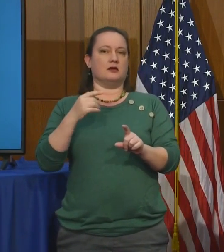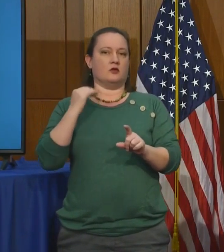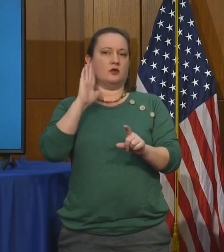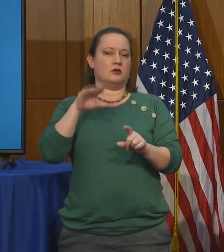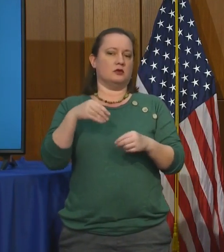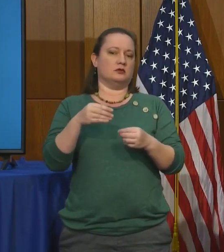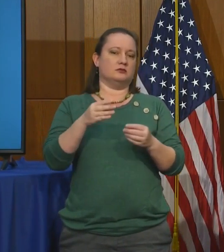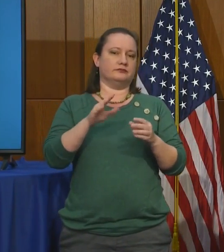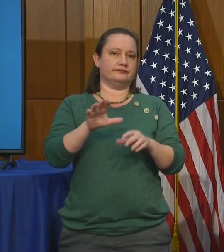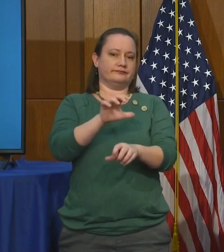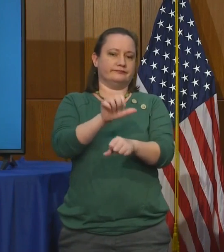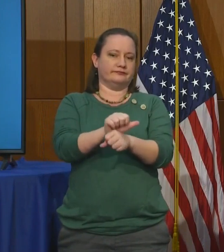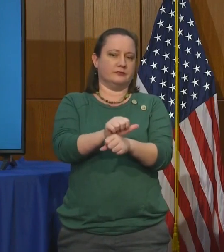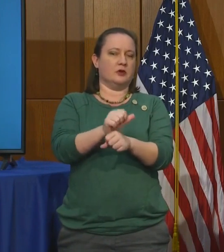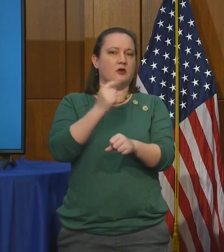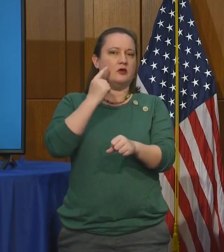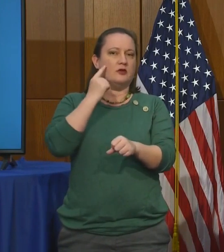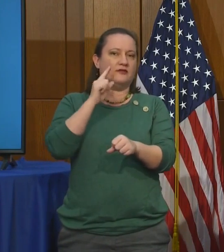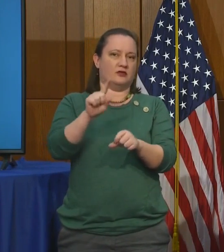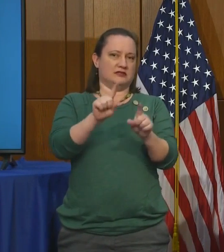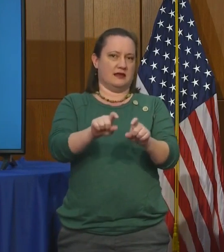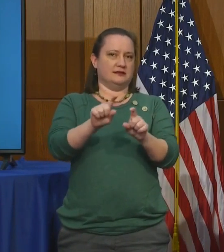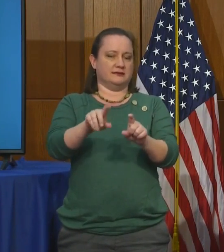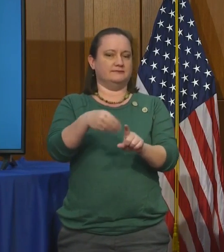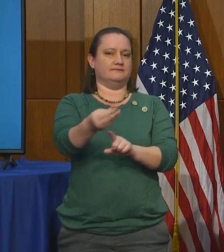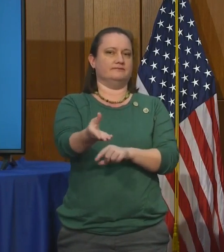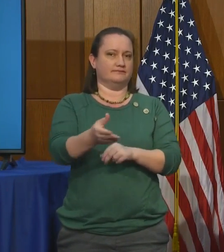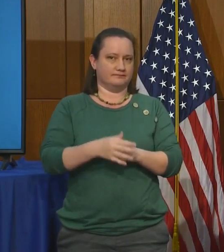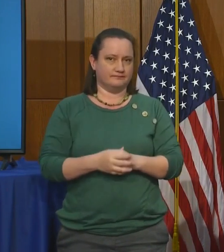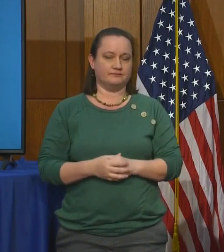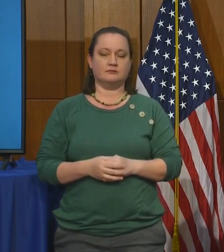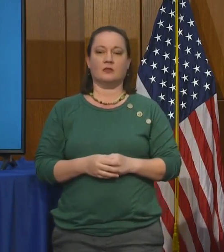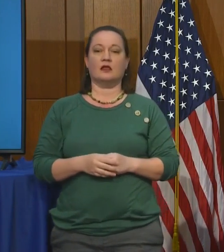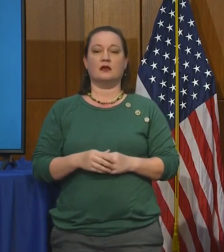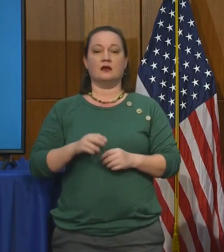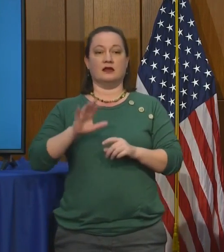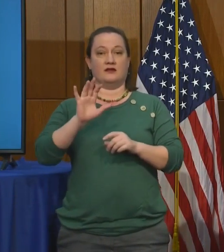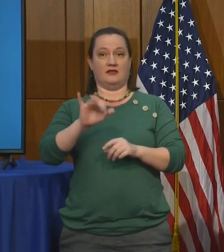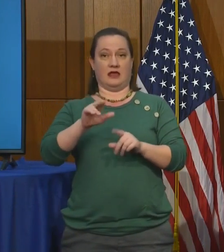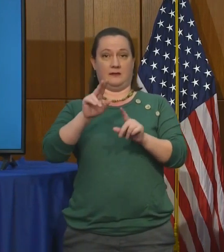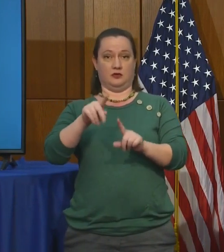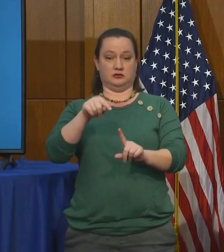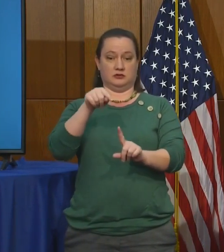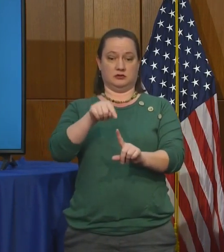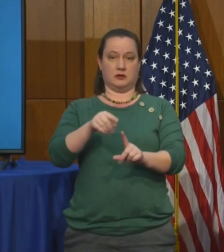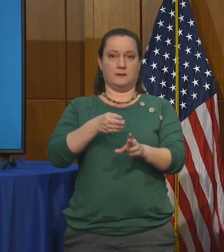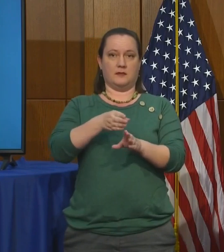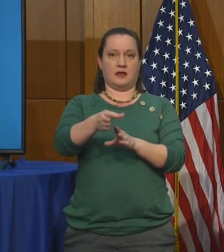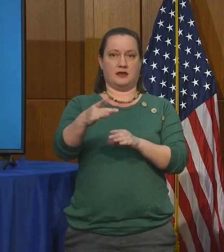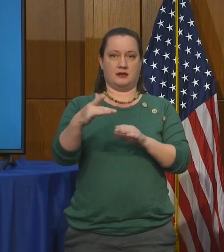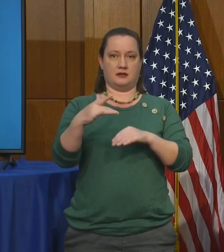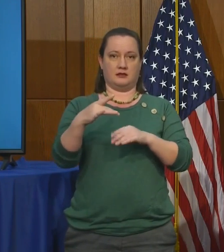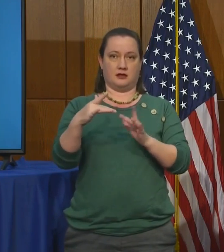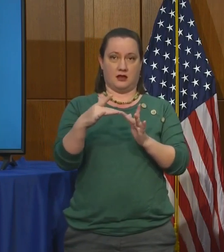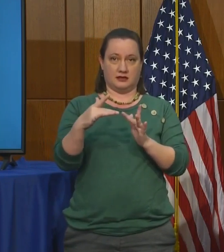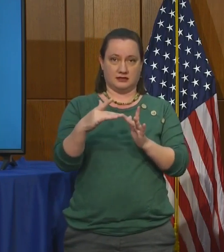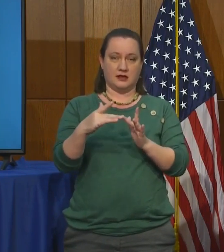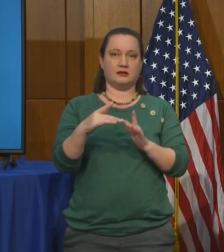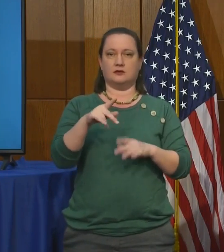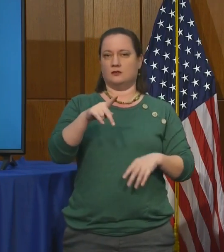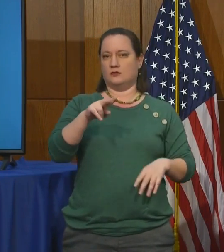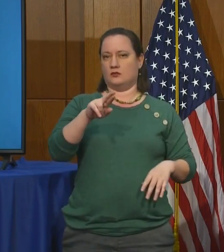then we would arrange for that testing to occur. And if they are a primary contact with significant